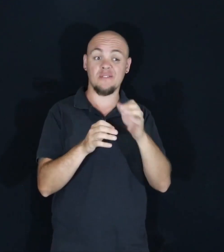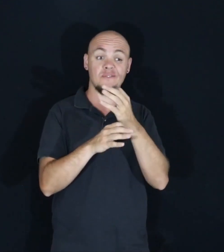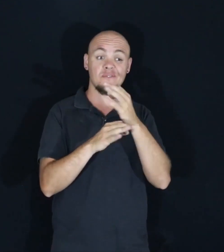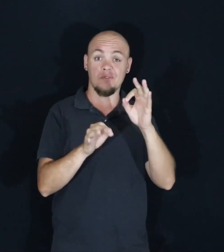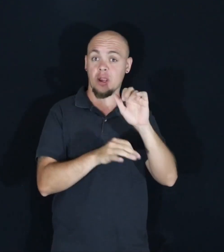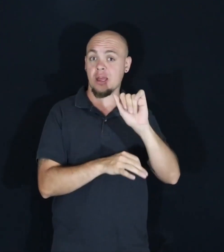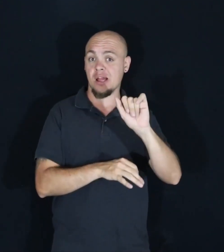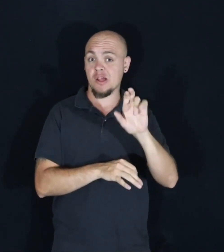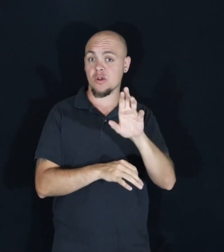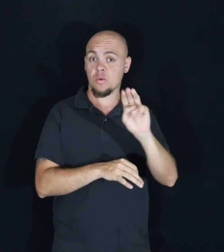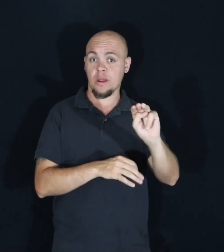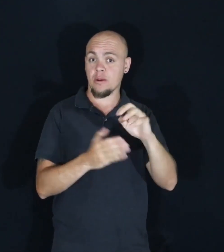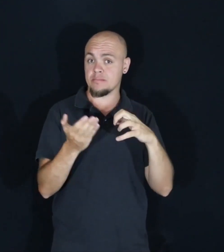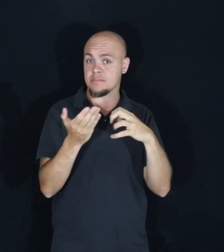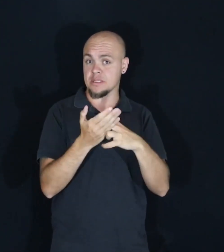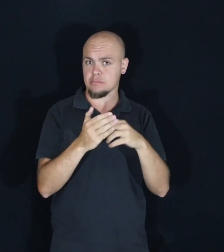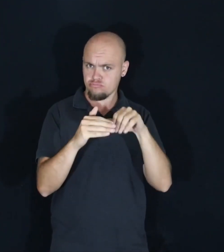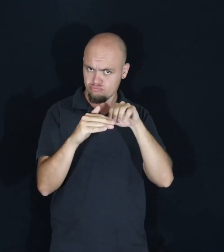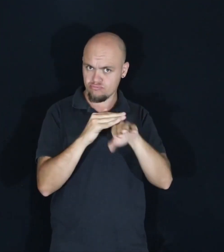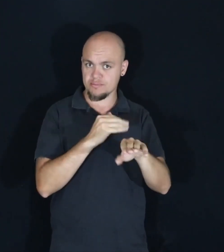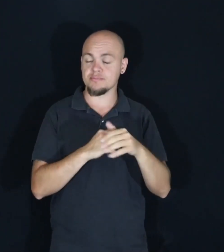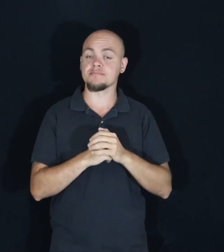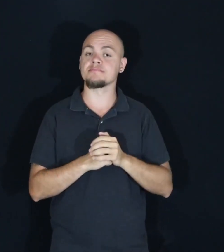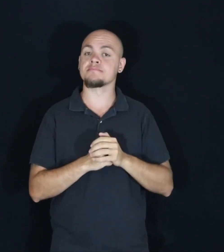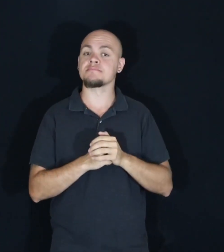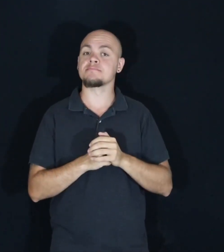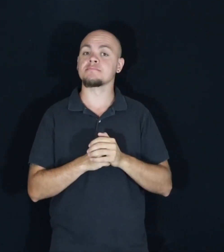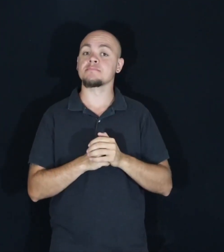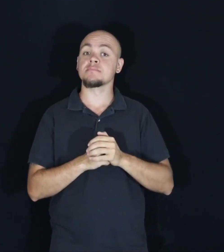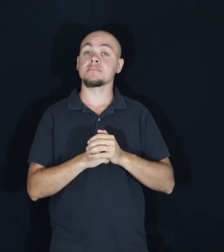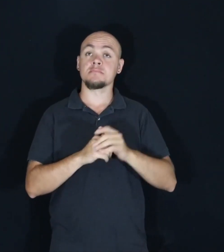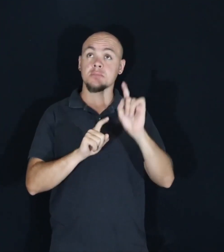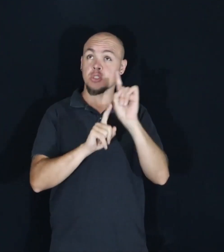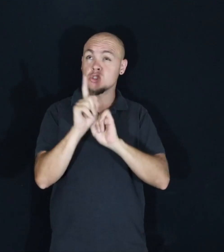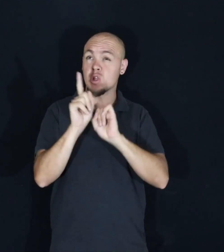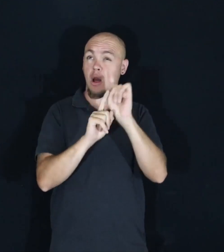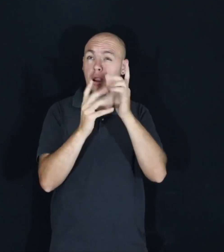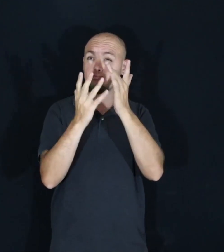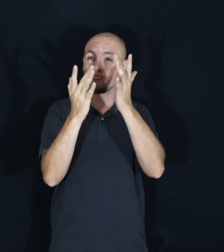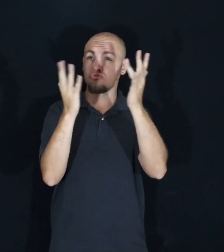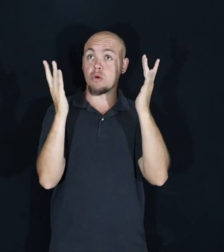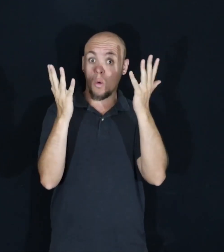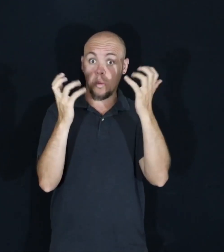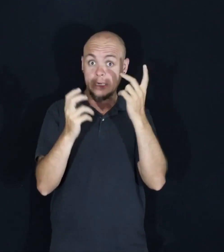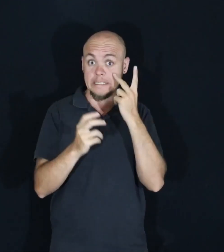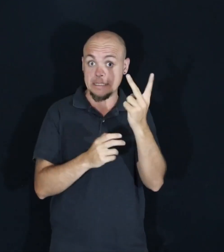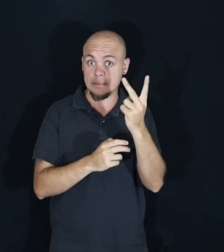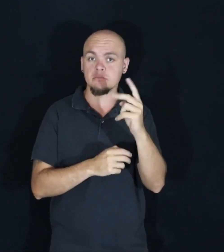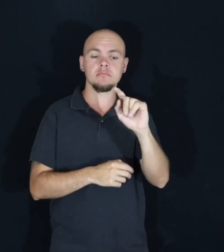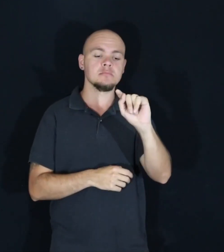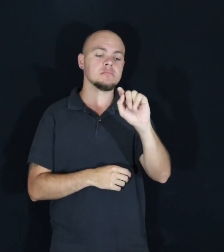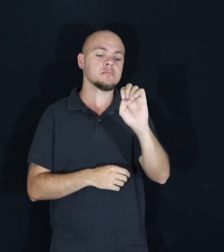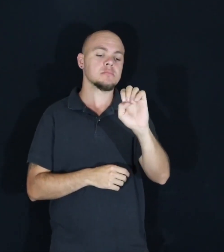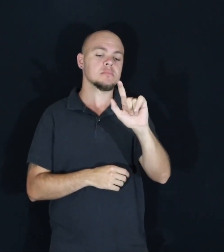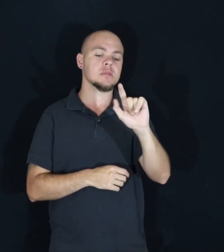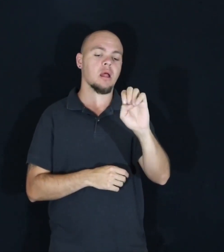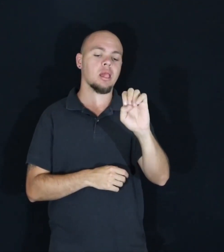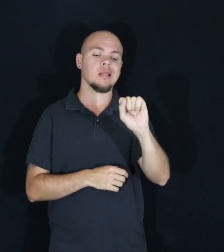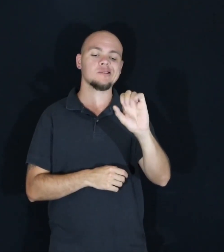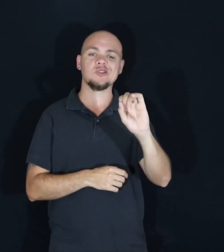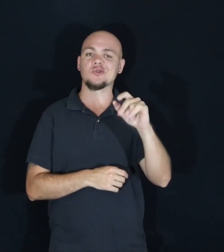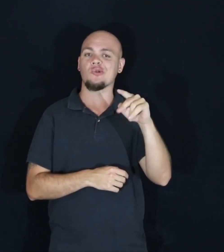aquarium with it. Would you like to see the solar system? Come and borrow a telescope, take it home.